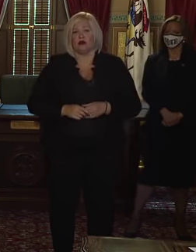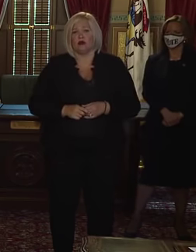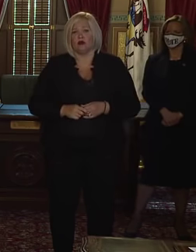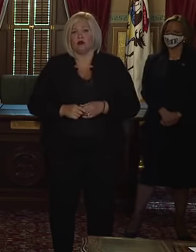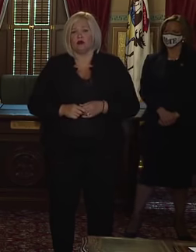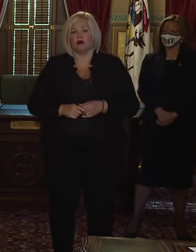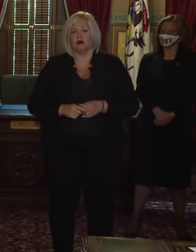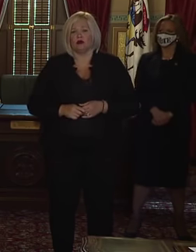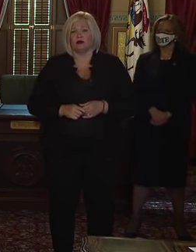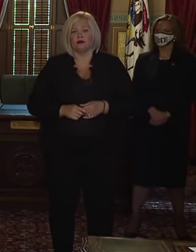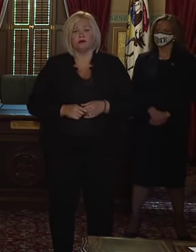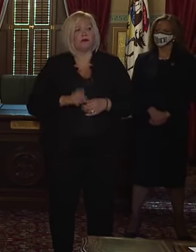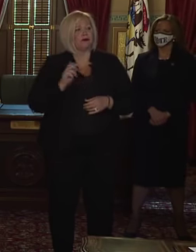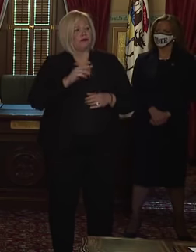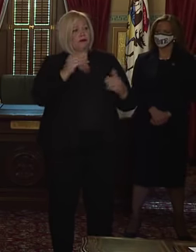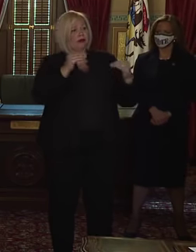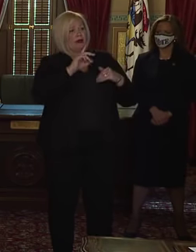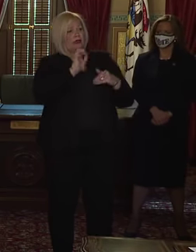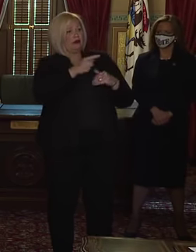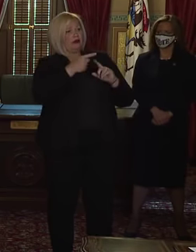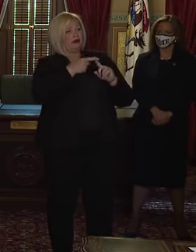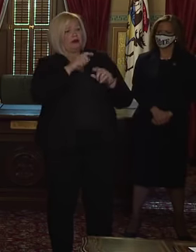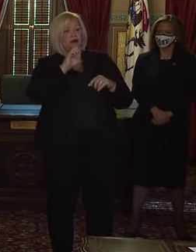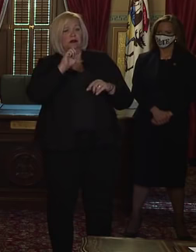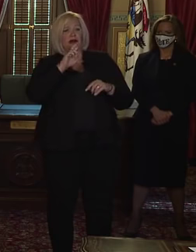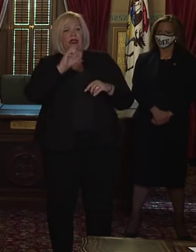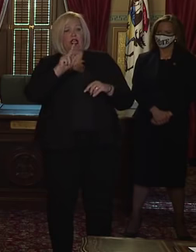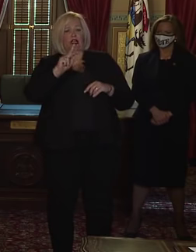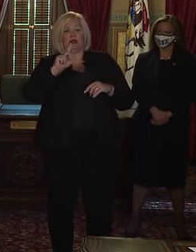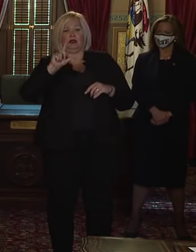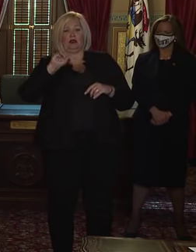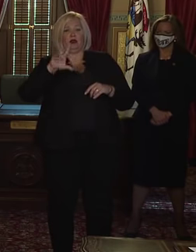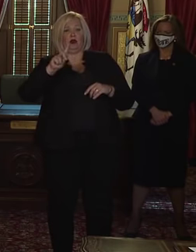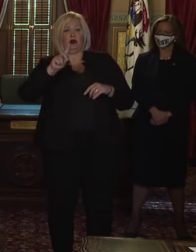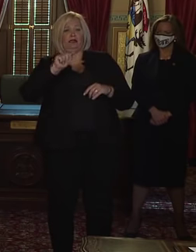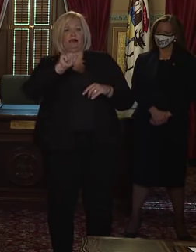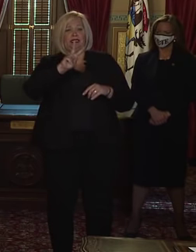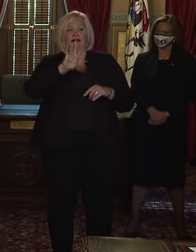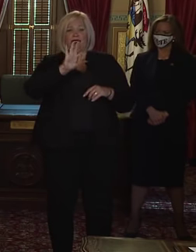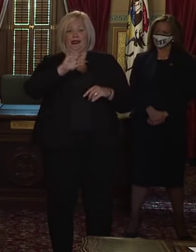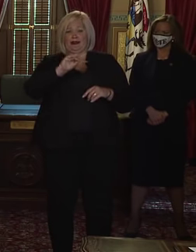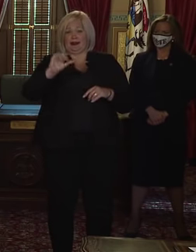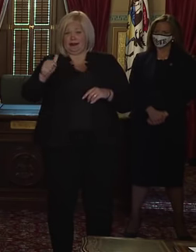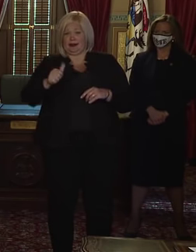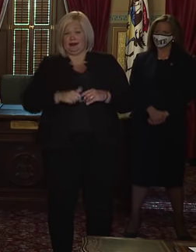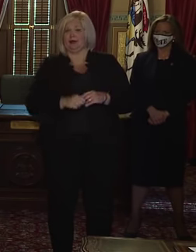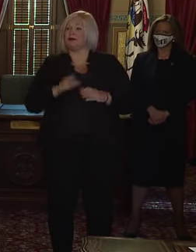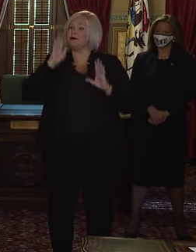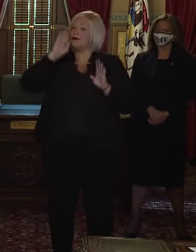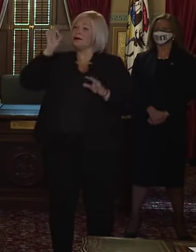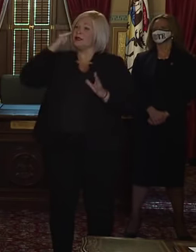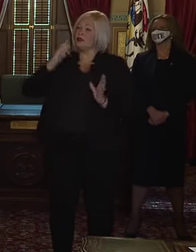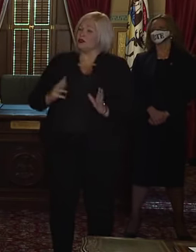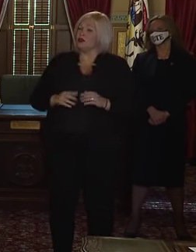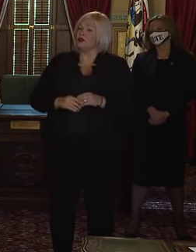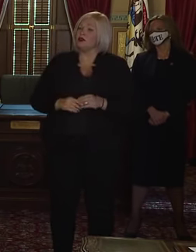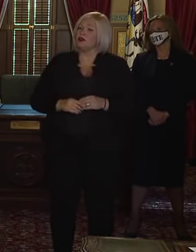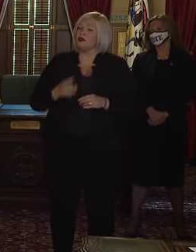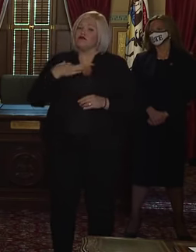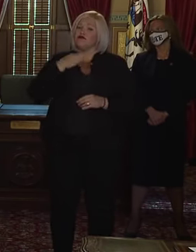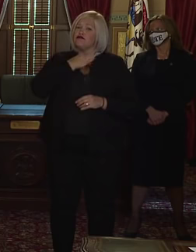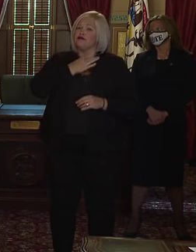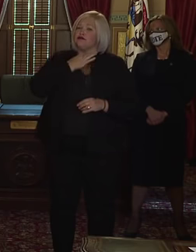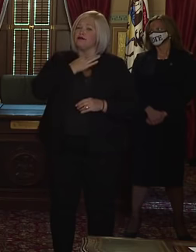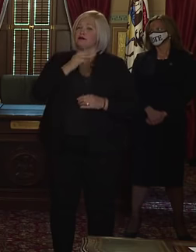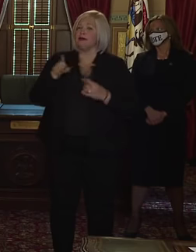Okay, Governor, the next question will come from Eric Lloyd with TV 9 and 10. Hello, Governor. I was curious